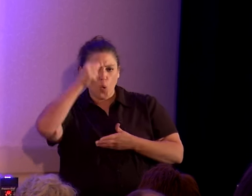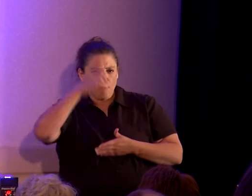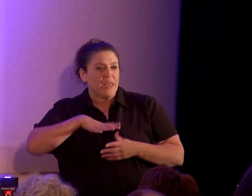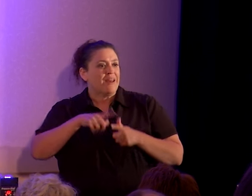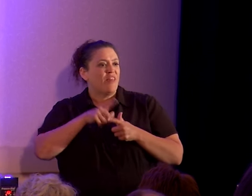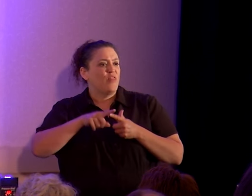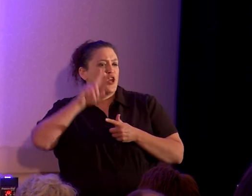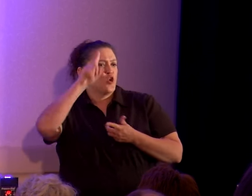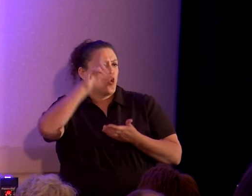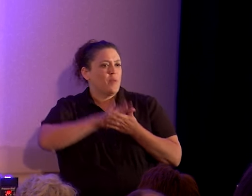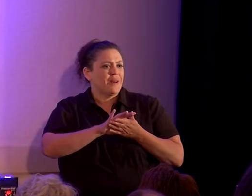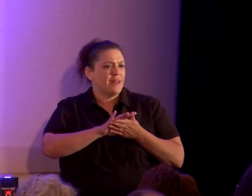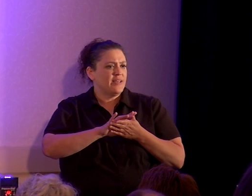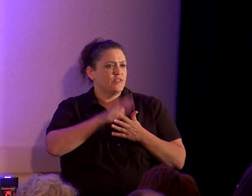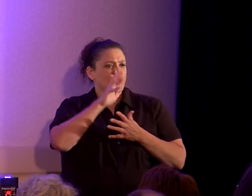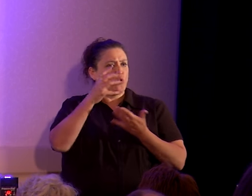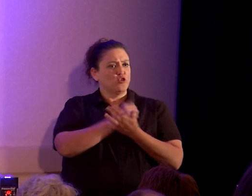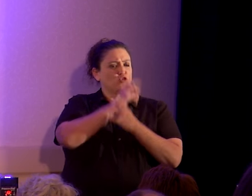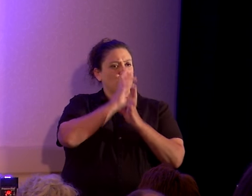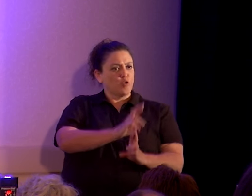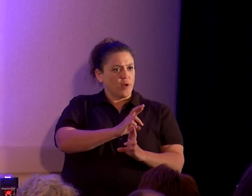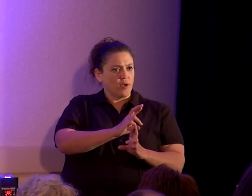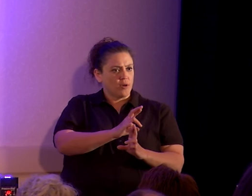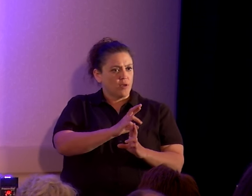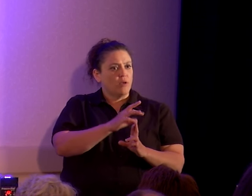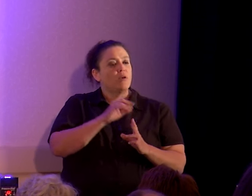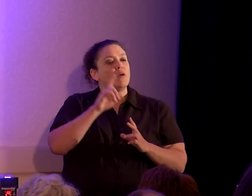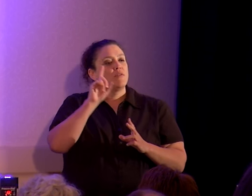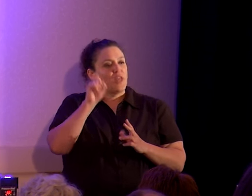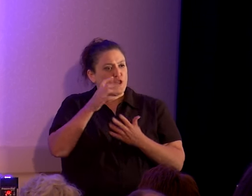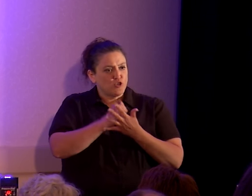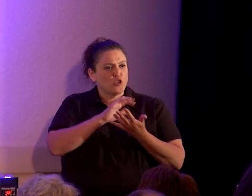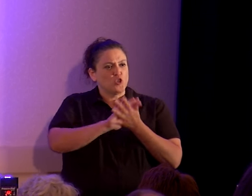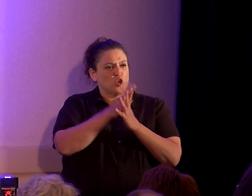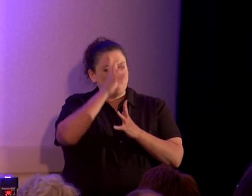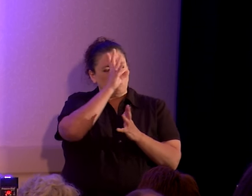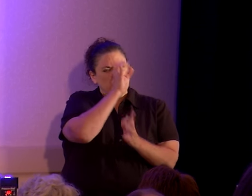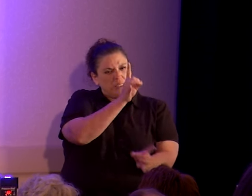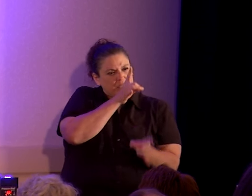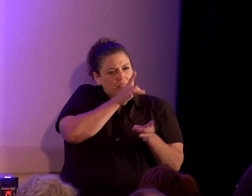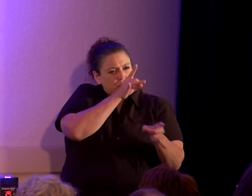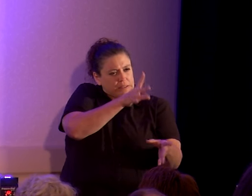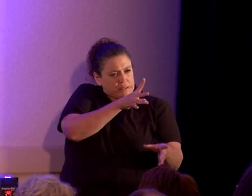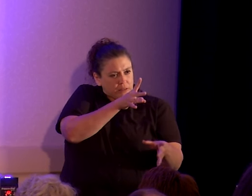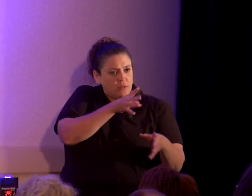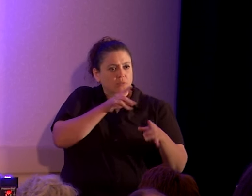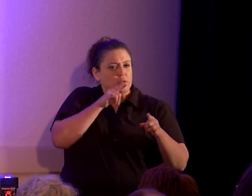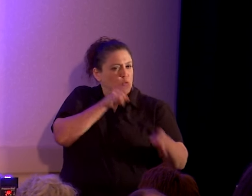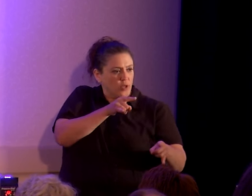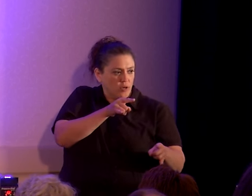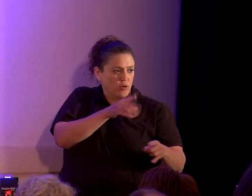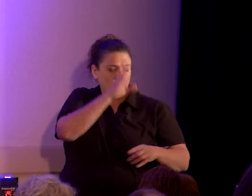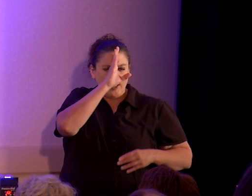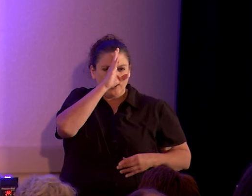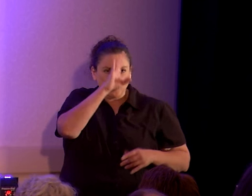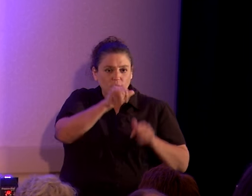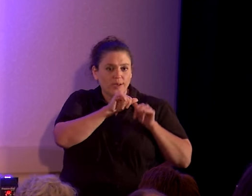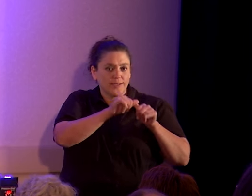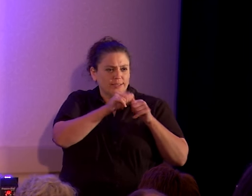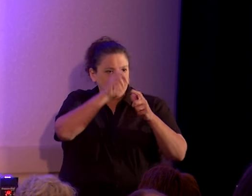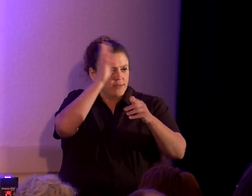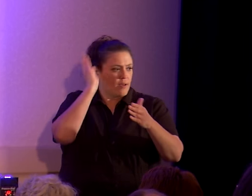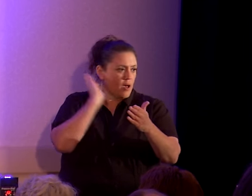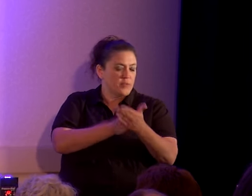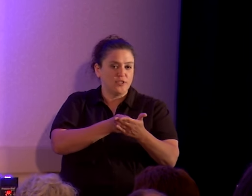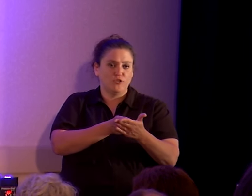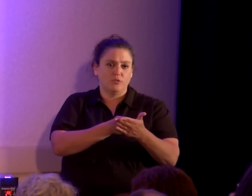merely unworthy of respect. They are worthy of contempt, ridicule, and direct, consistent opposition.